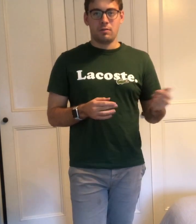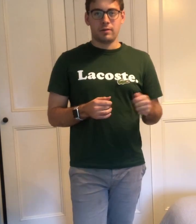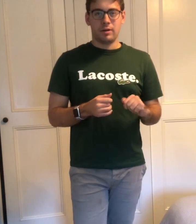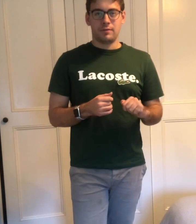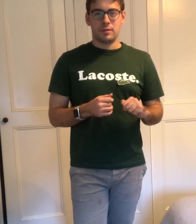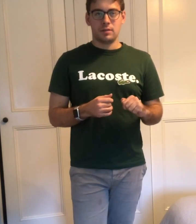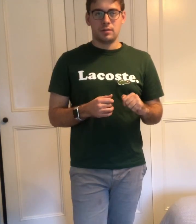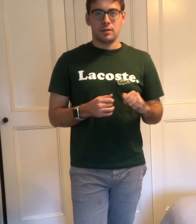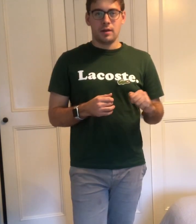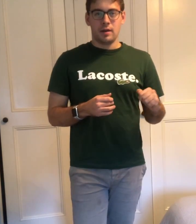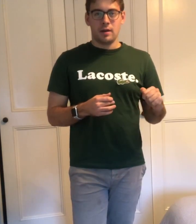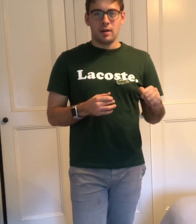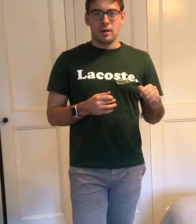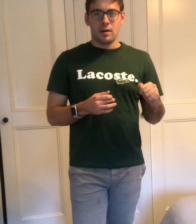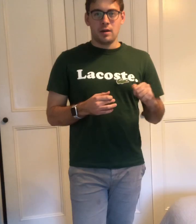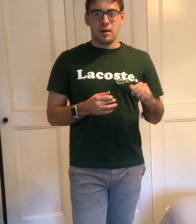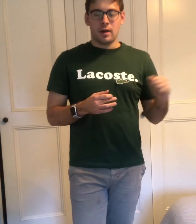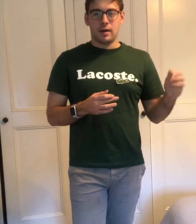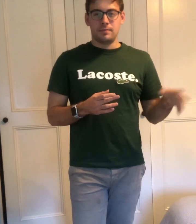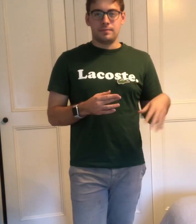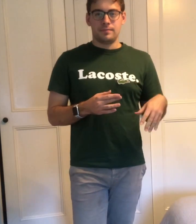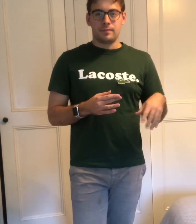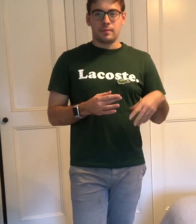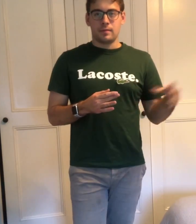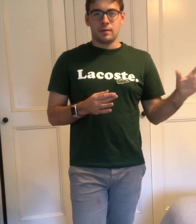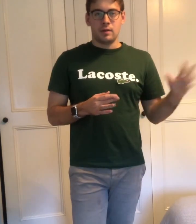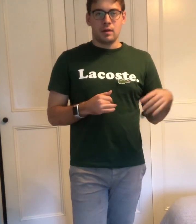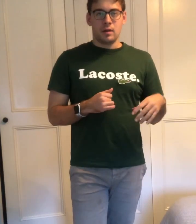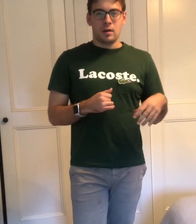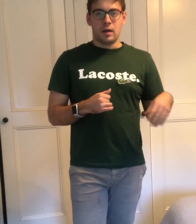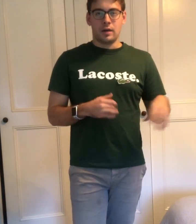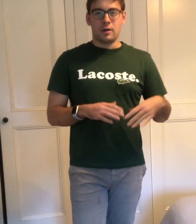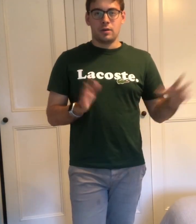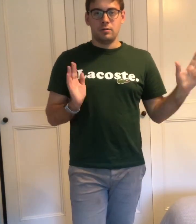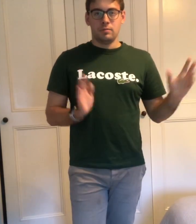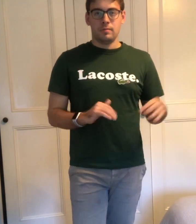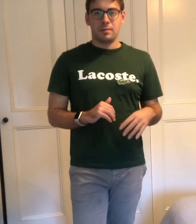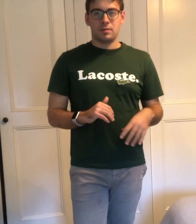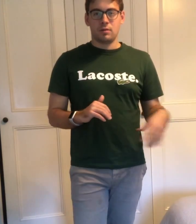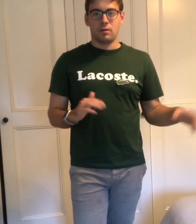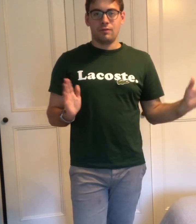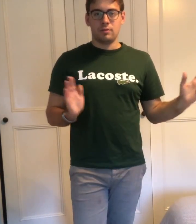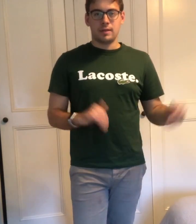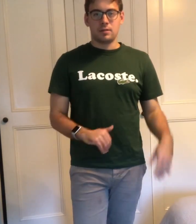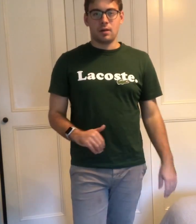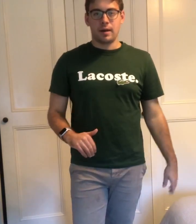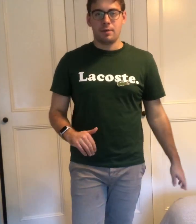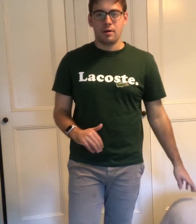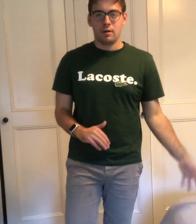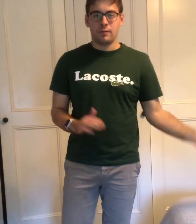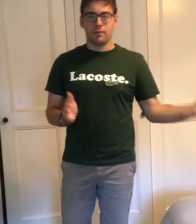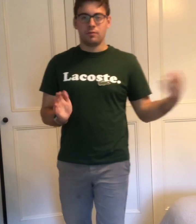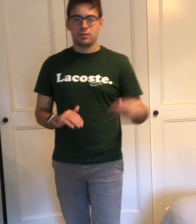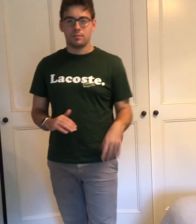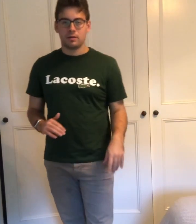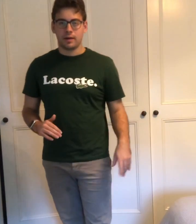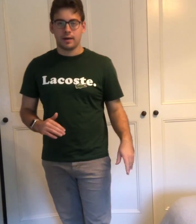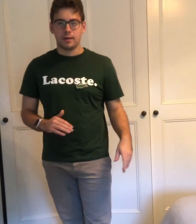might want to go and visit, I don't know, maybe some goldfields outside Perth or something like that.